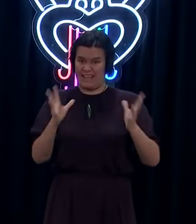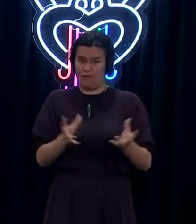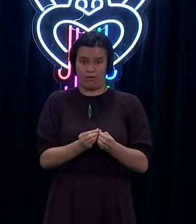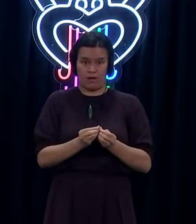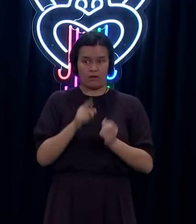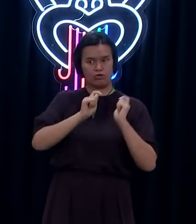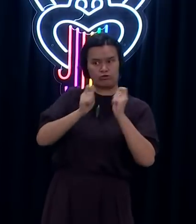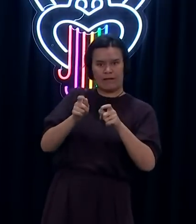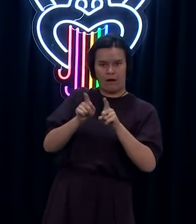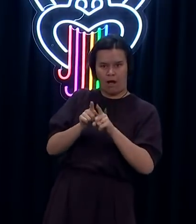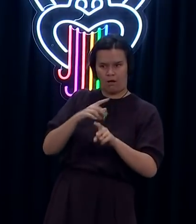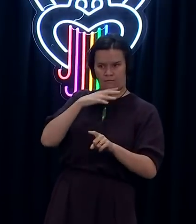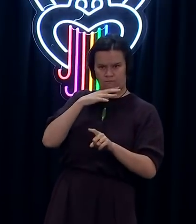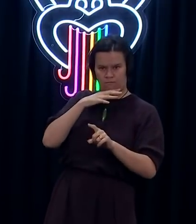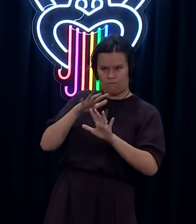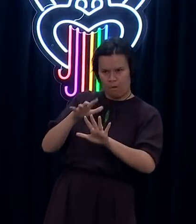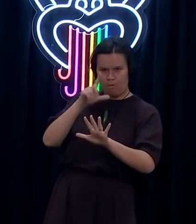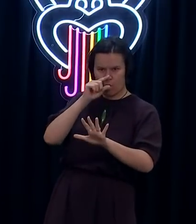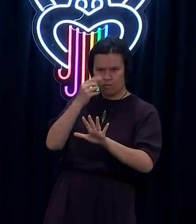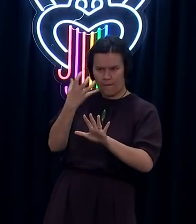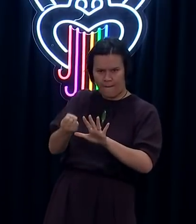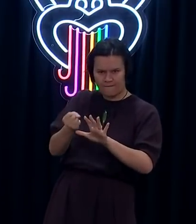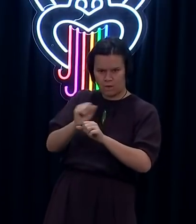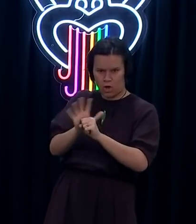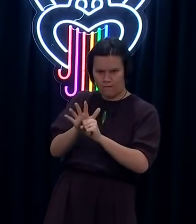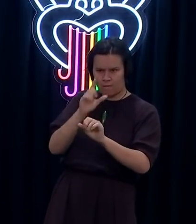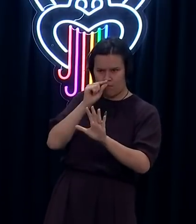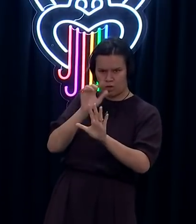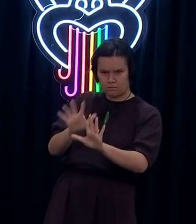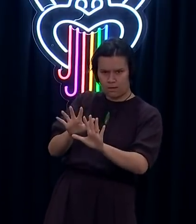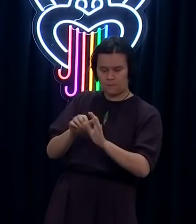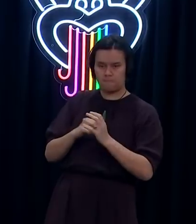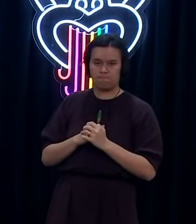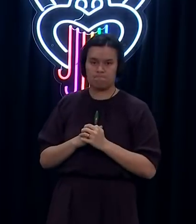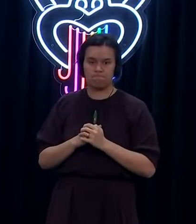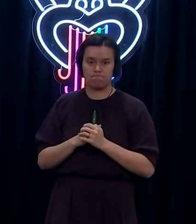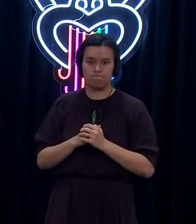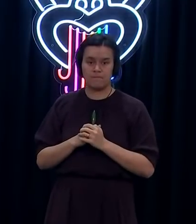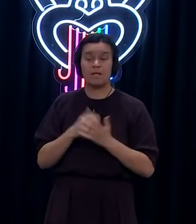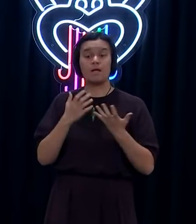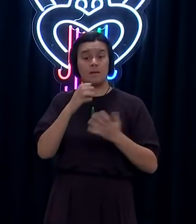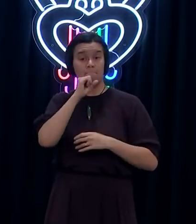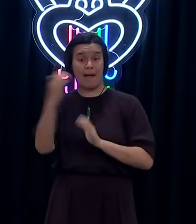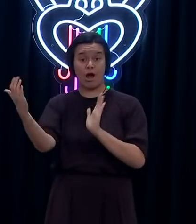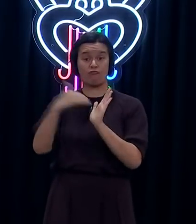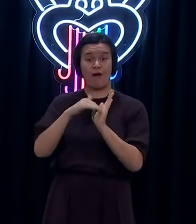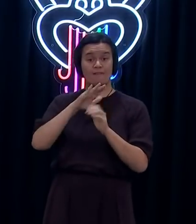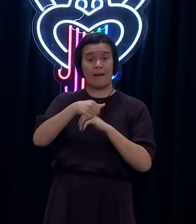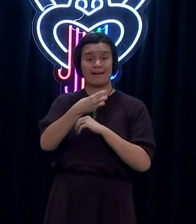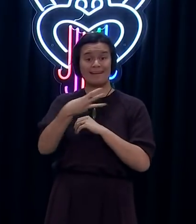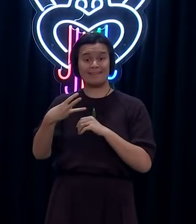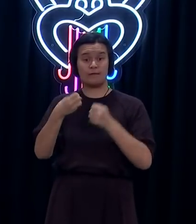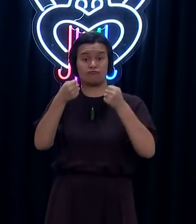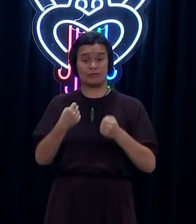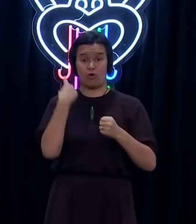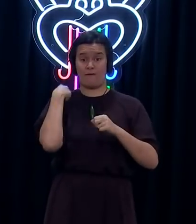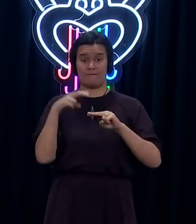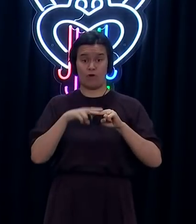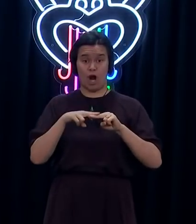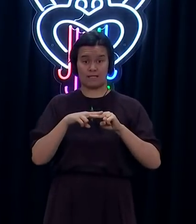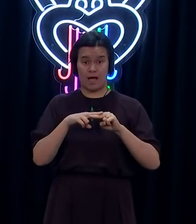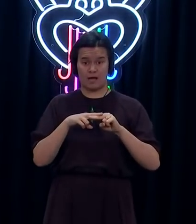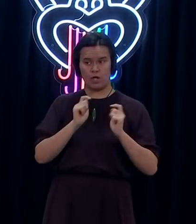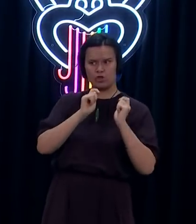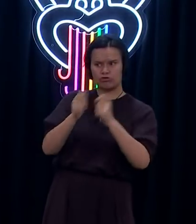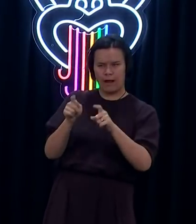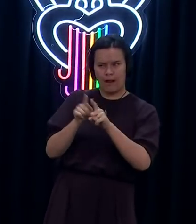into the prison environment. Off the back of that testing is how they've detected this new case. Whilst we've not formally linked the case